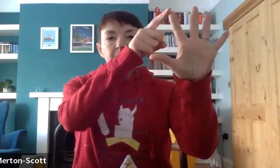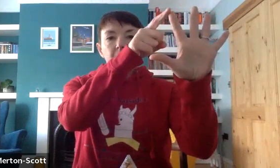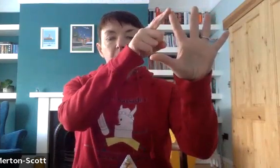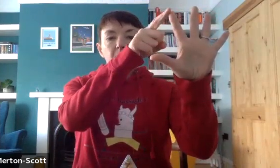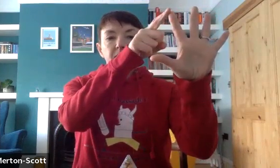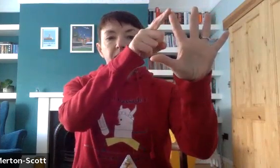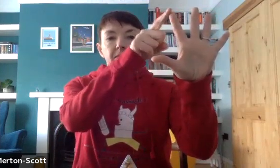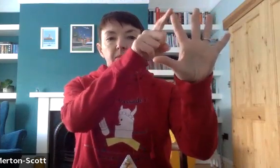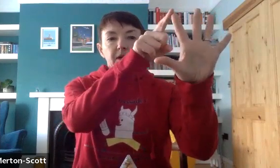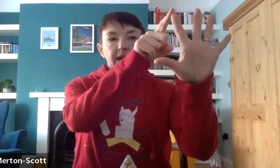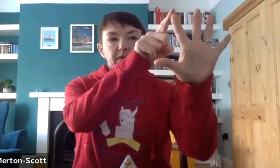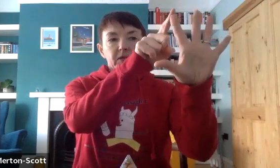Hold. Breathe out.